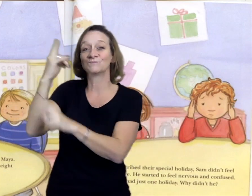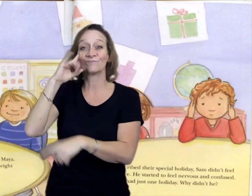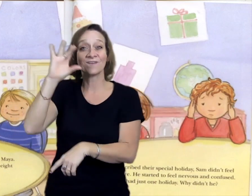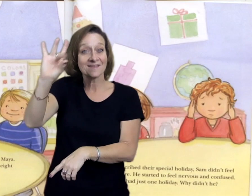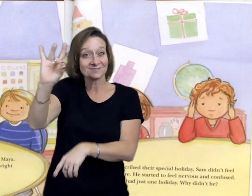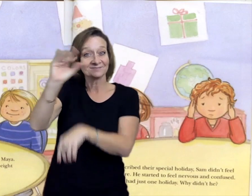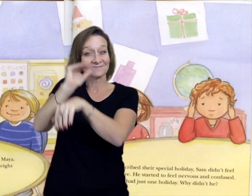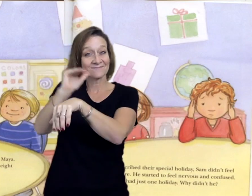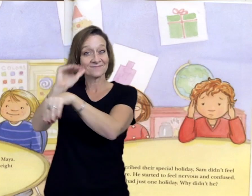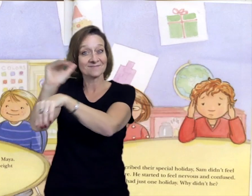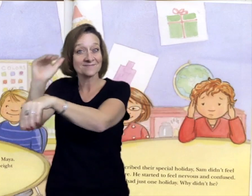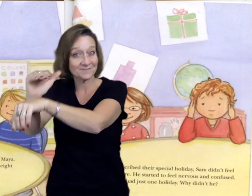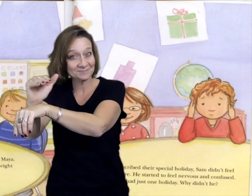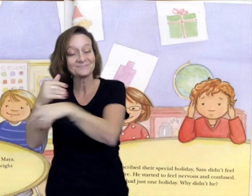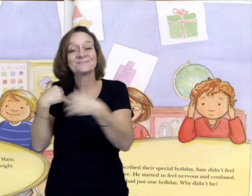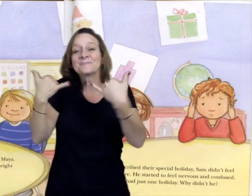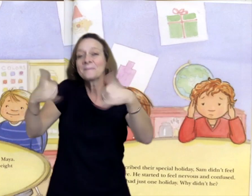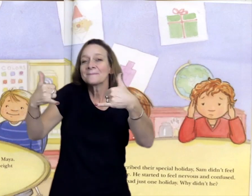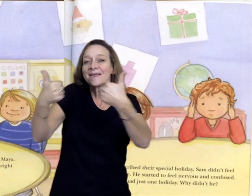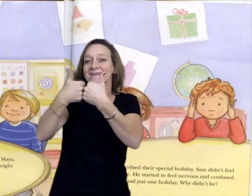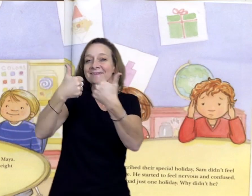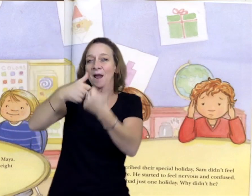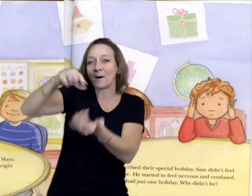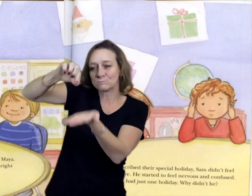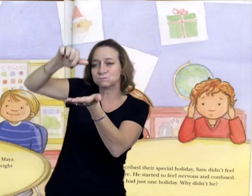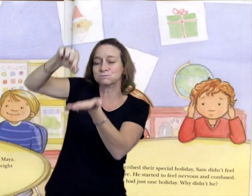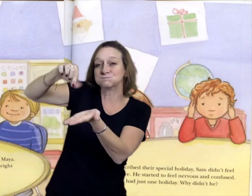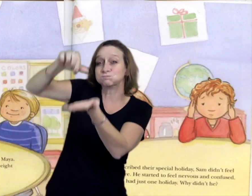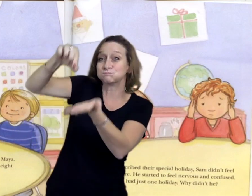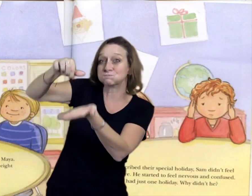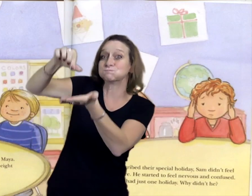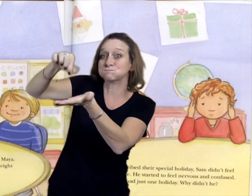We light the menorah every night for eight nights and play dreidel.